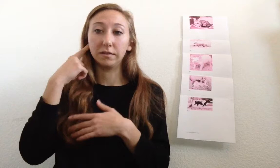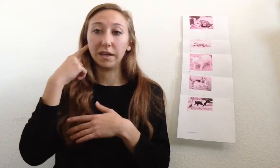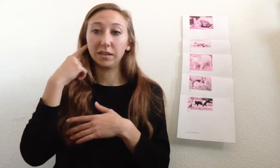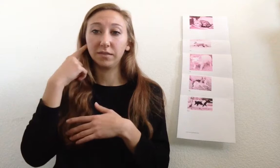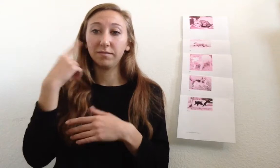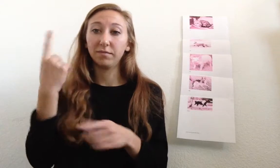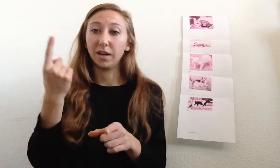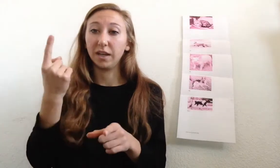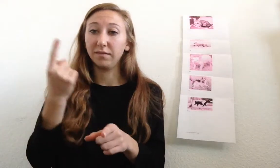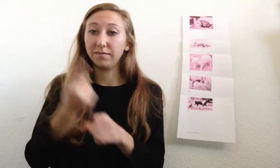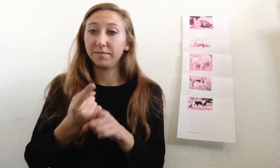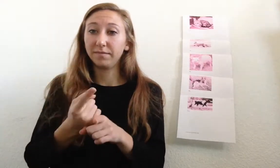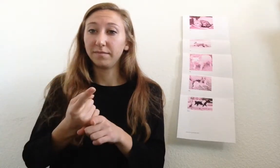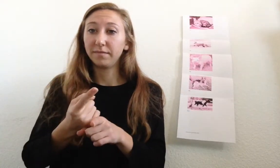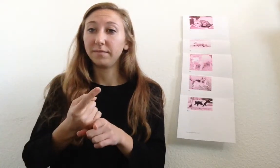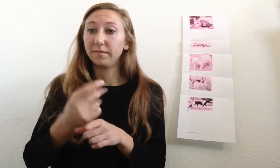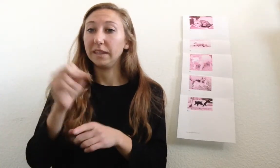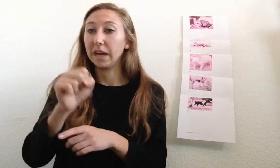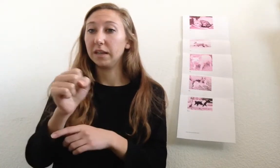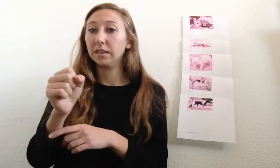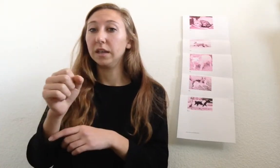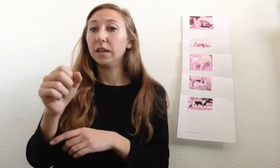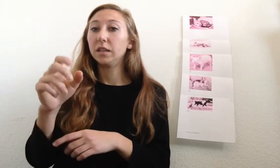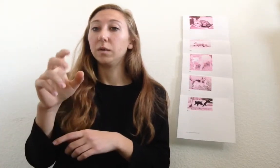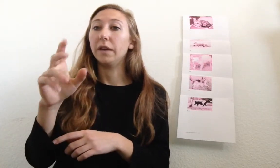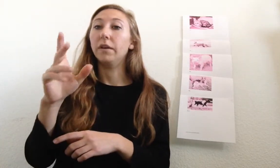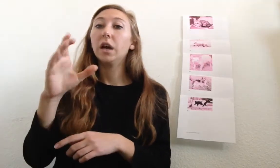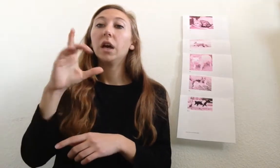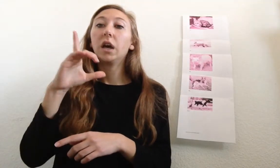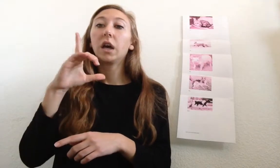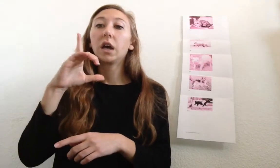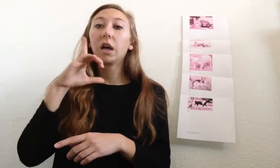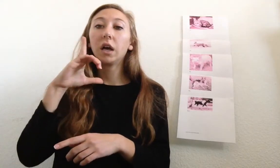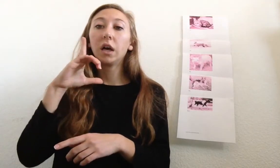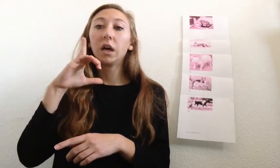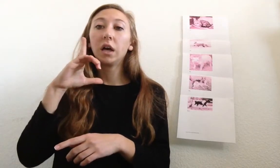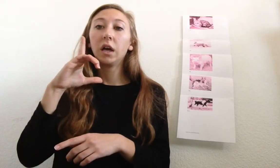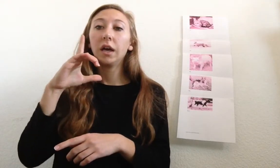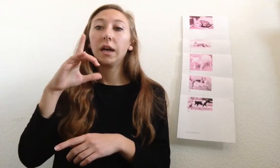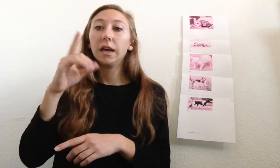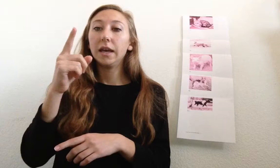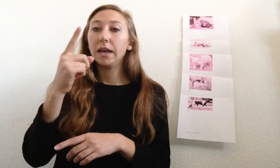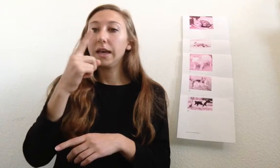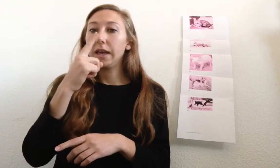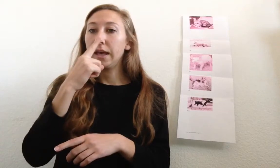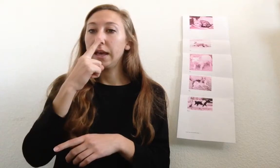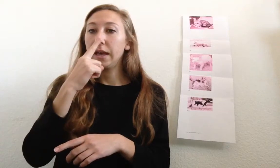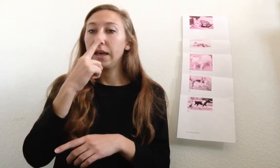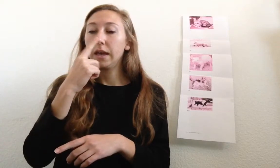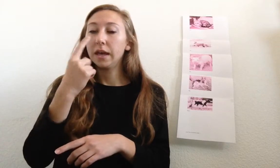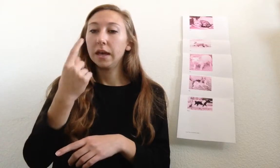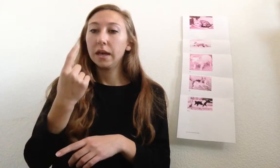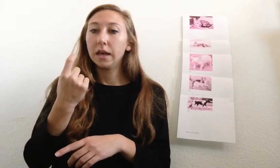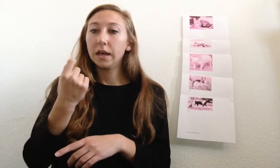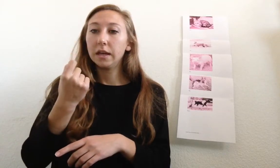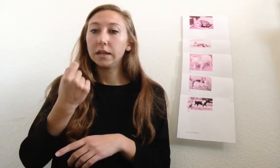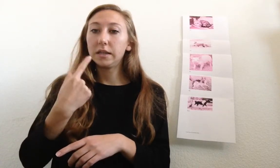like. Right? Yeah. So, we have k-i-t